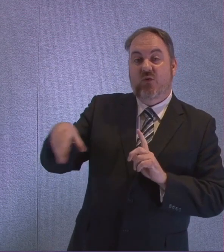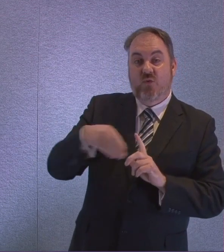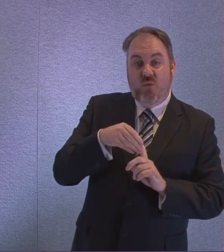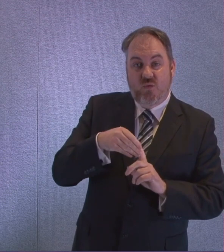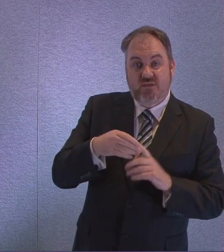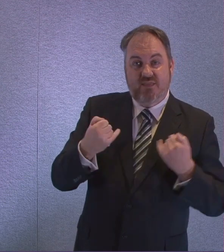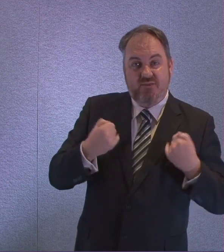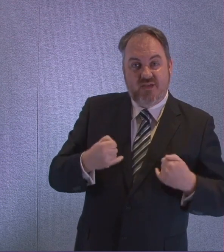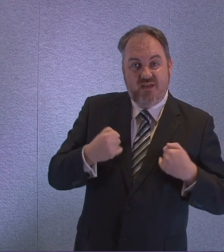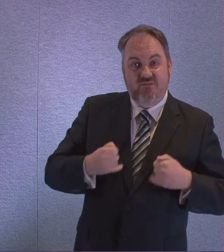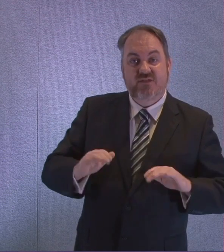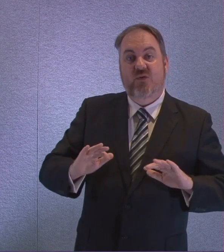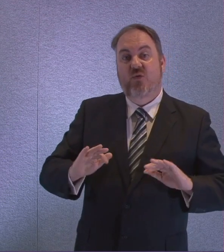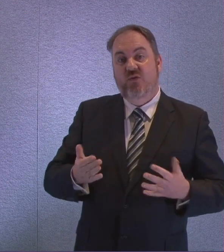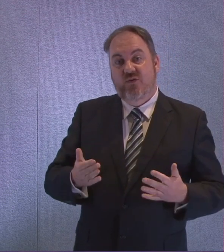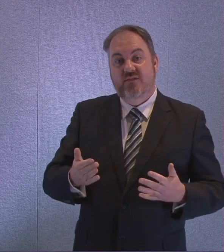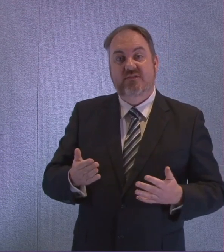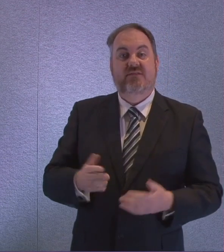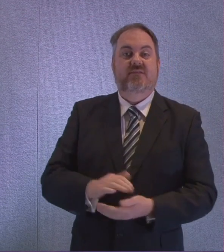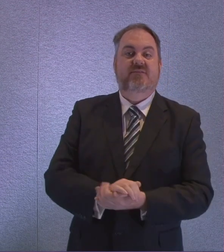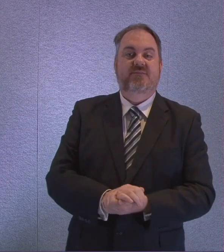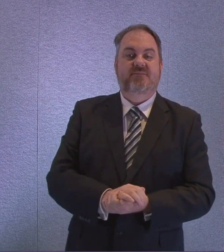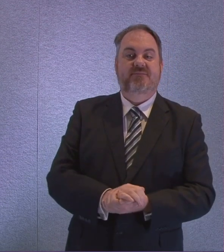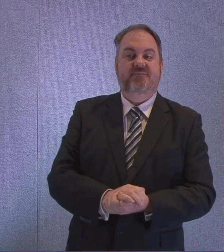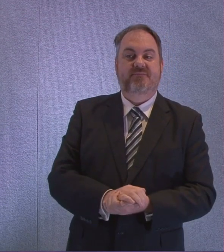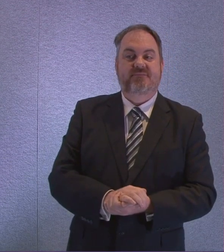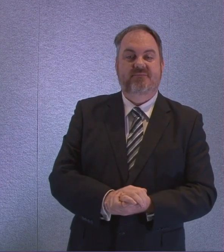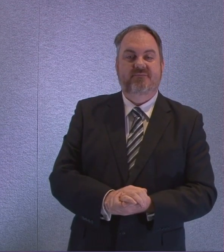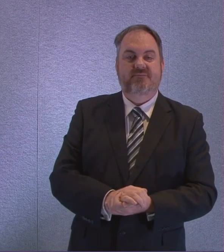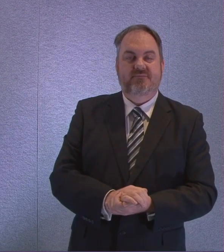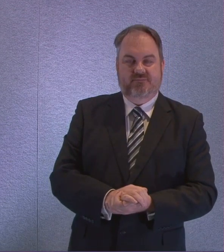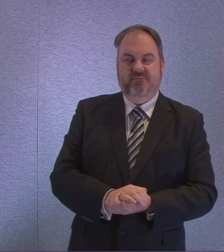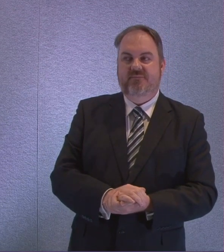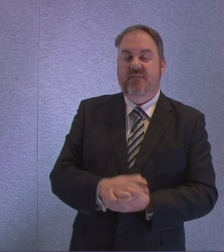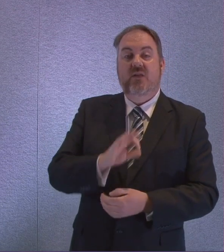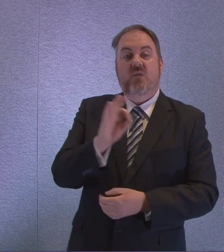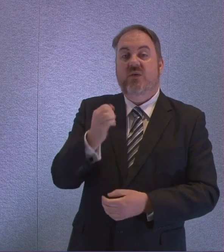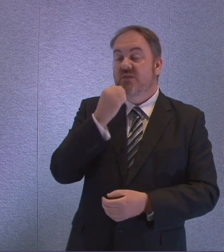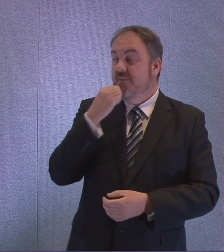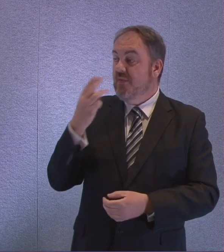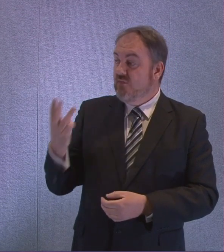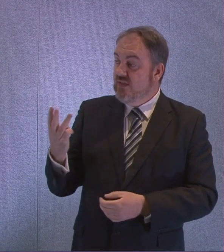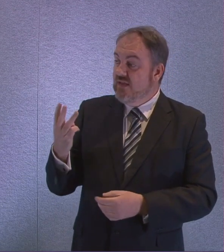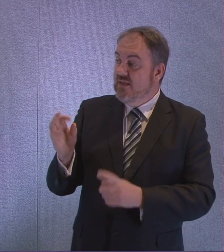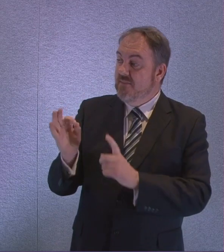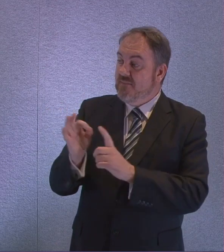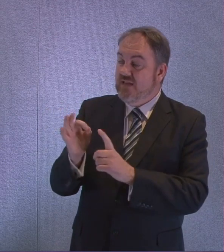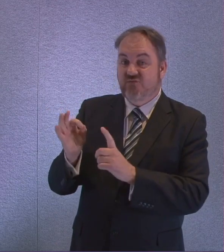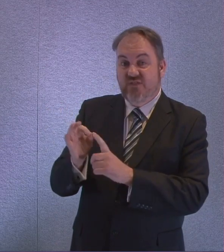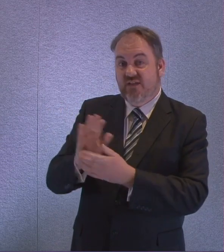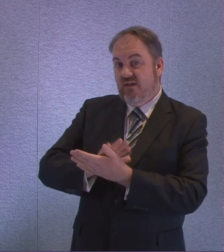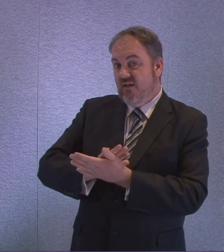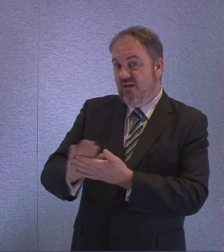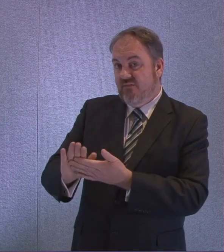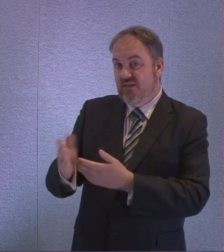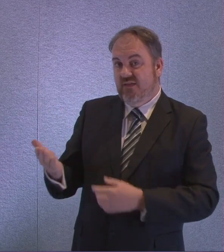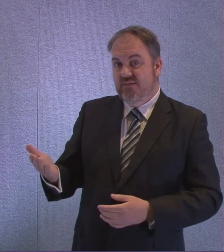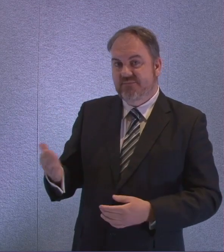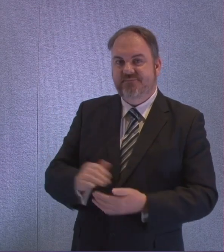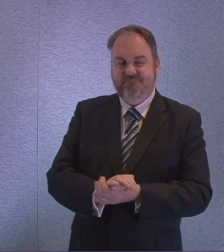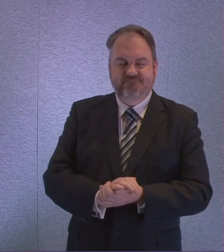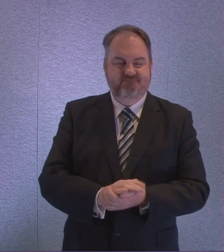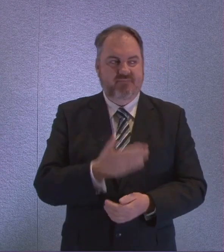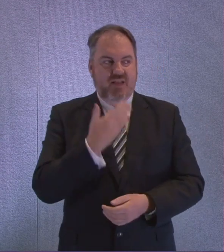on that once I've had an opportunity to do so. Thank you. Question number three, Patrick Harvey. Thank you, Presiding